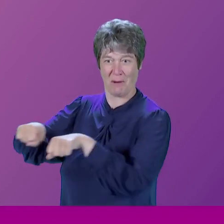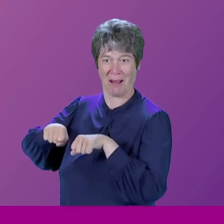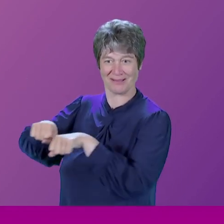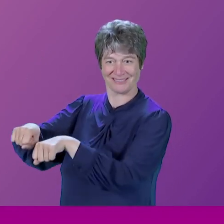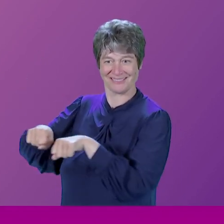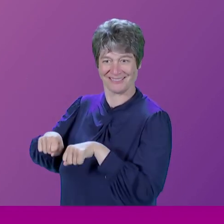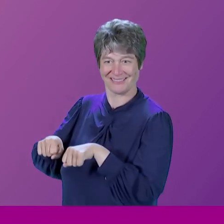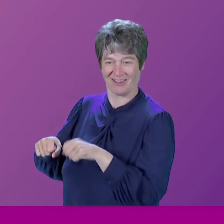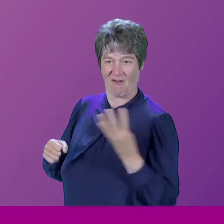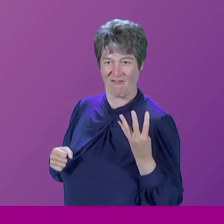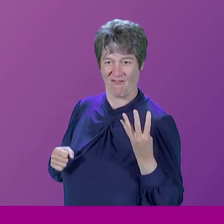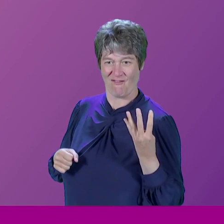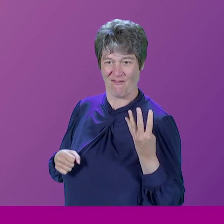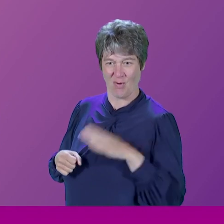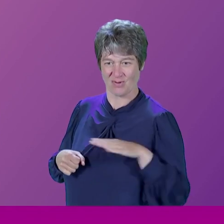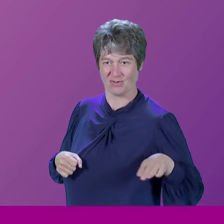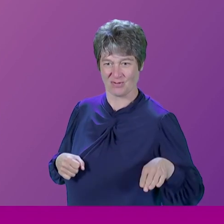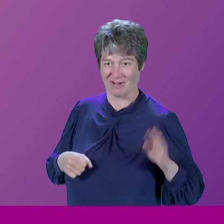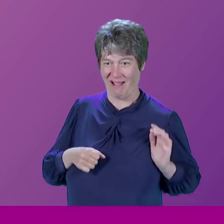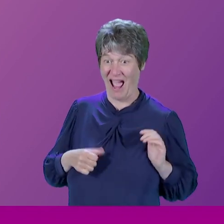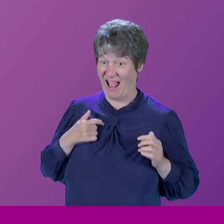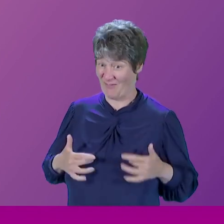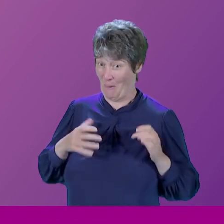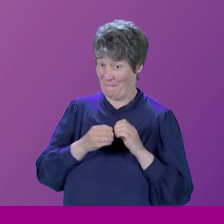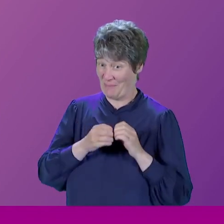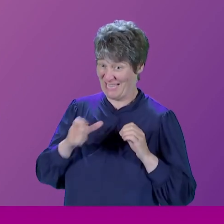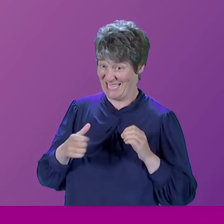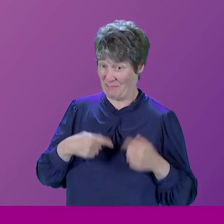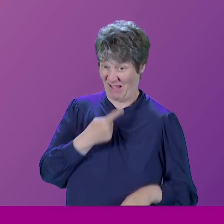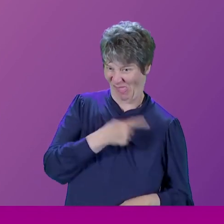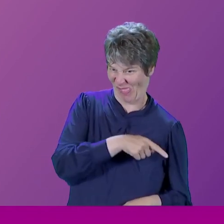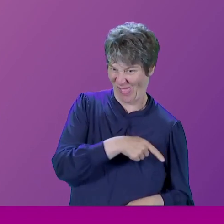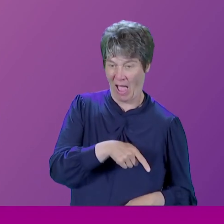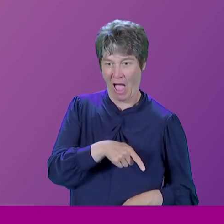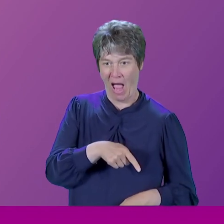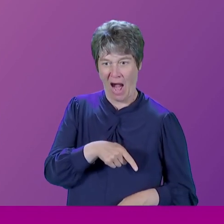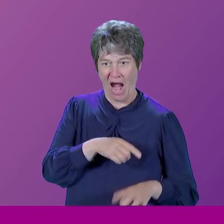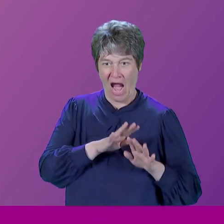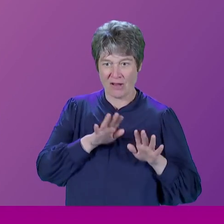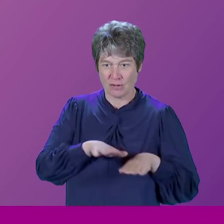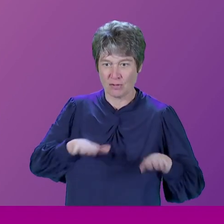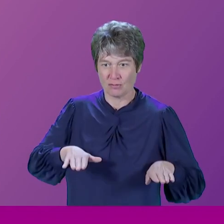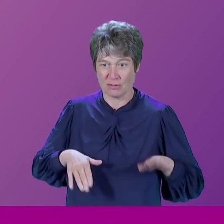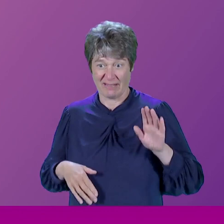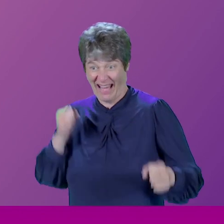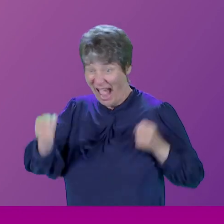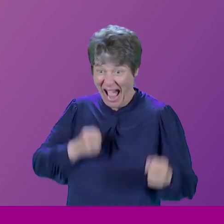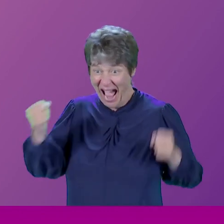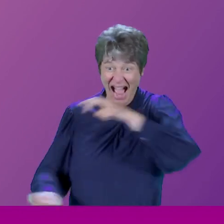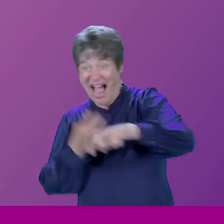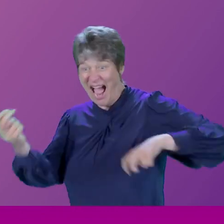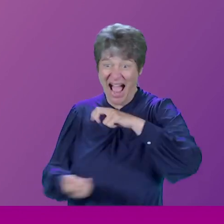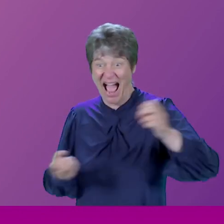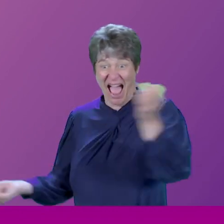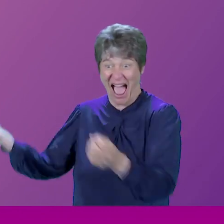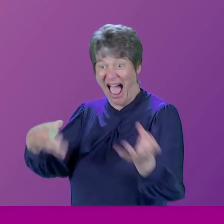children. And I think they'd been put up to it by the BBC. They rushed around the supermarket, seizing goods and throwing them into the basket. So that